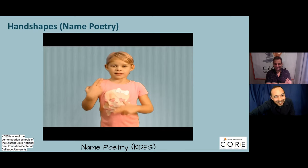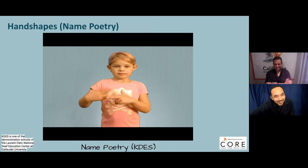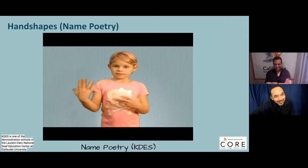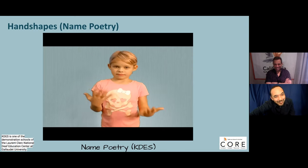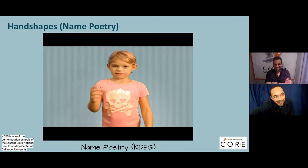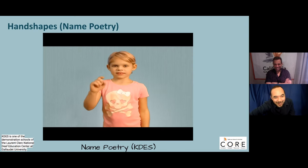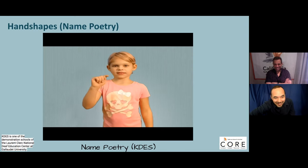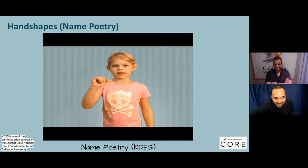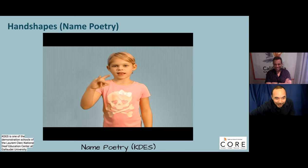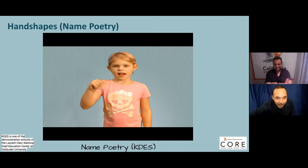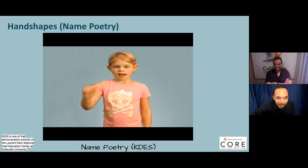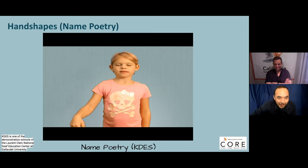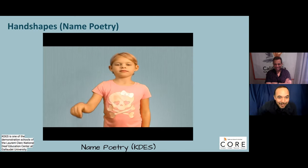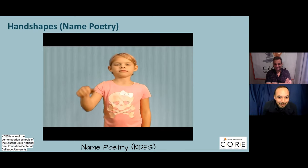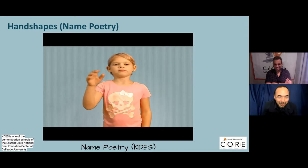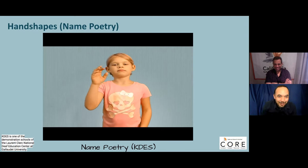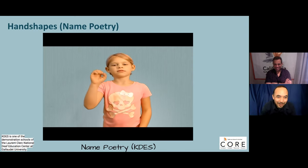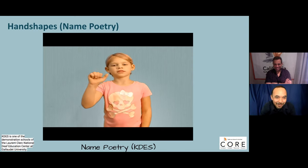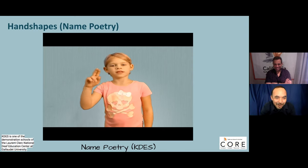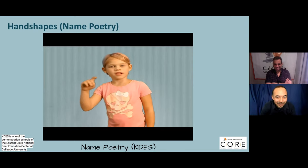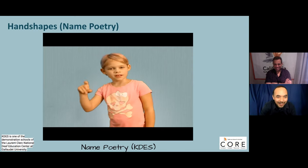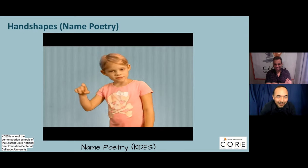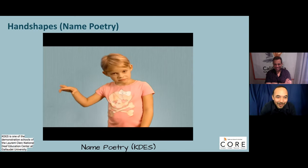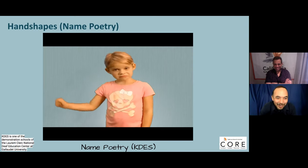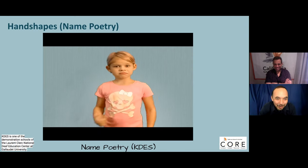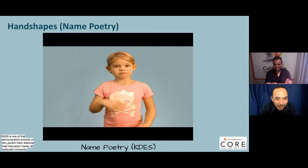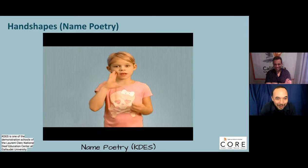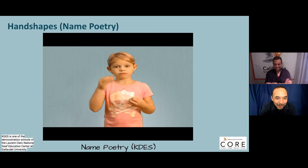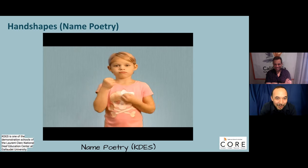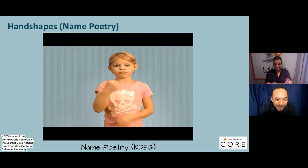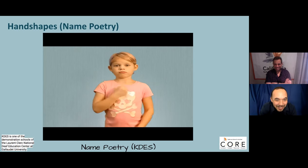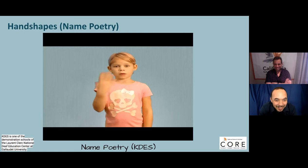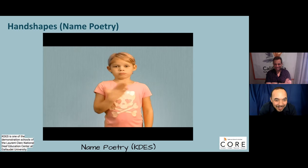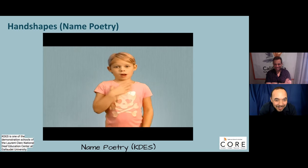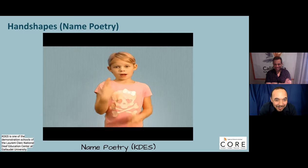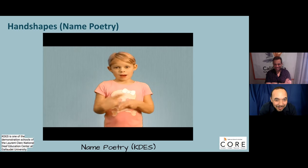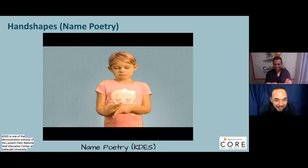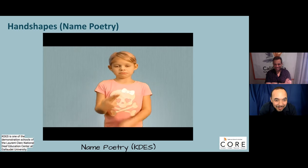These are going very quickly. They're a little blurry. So please forgive me for not fully interpreting all of them.